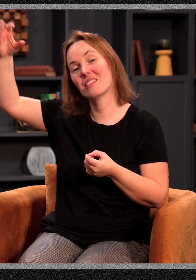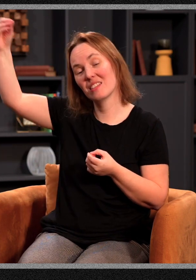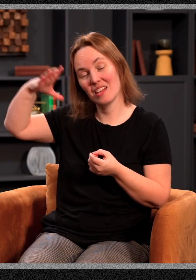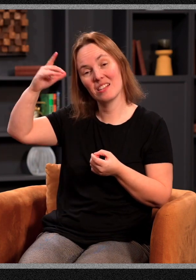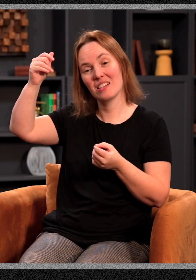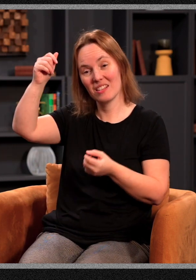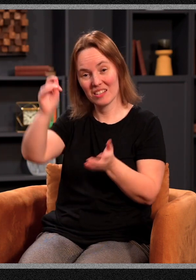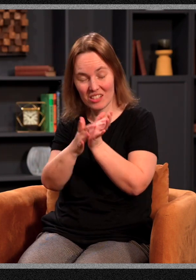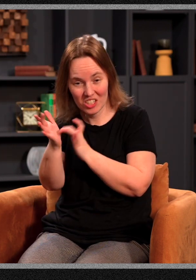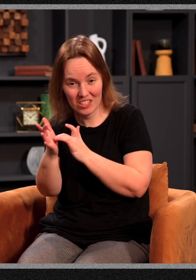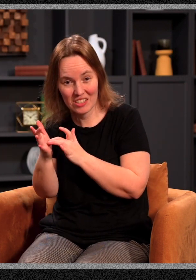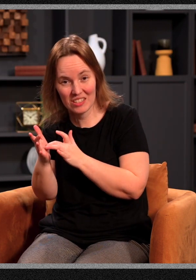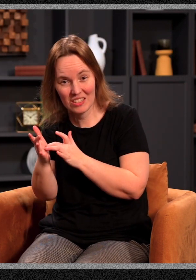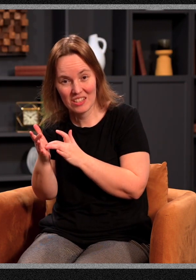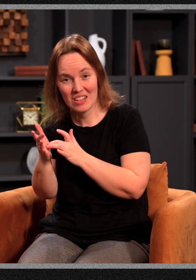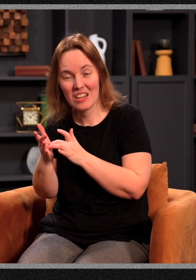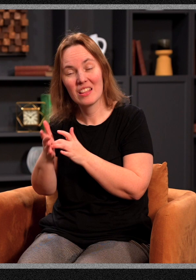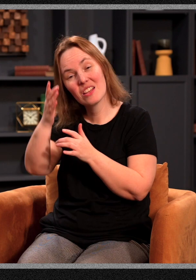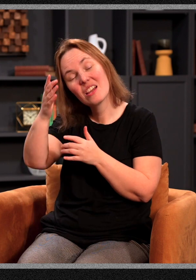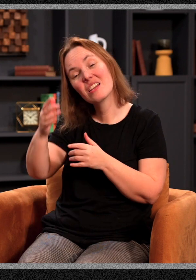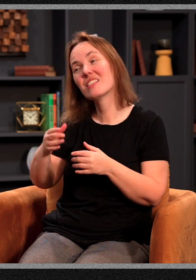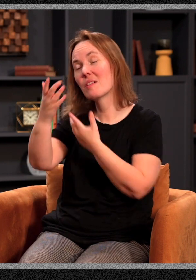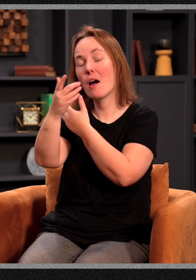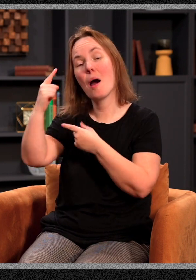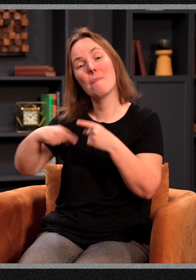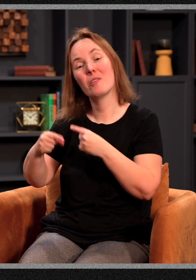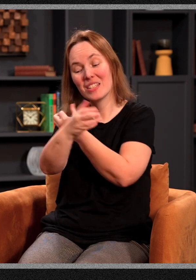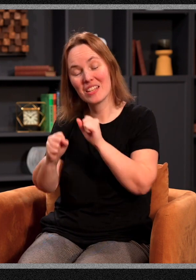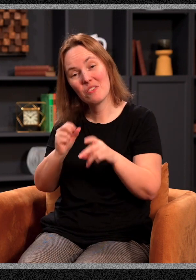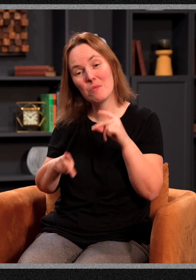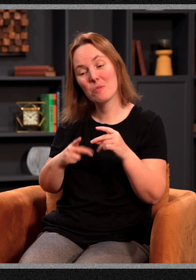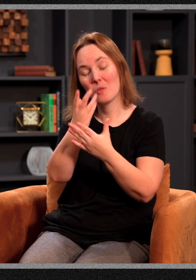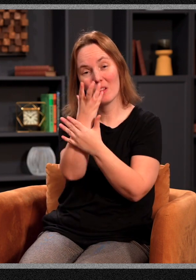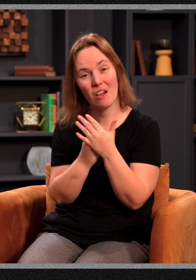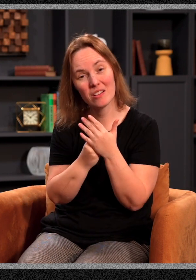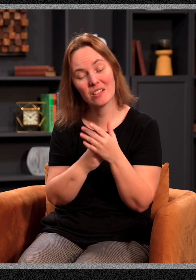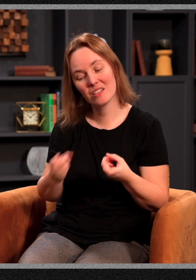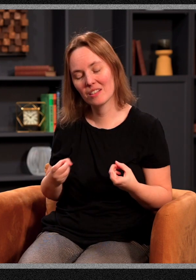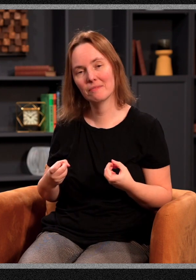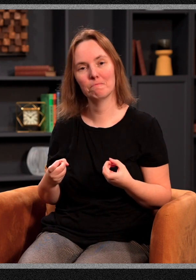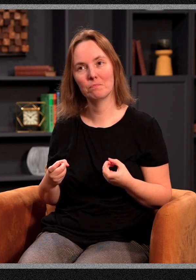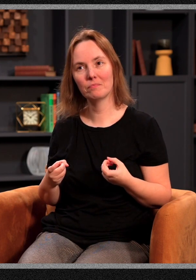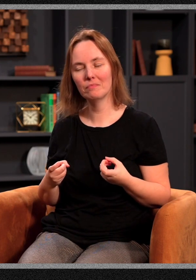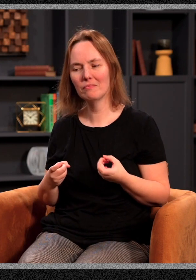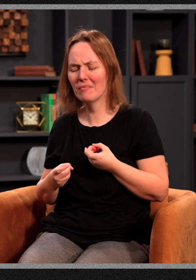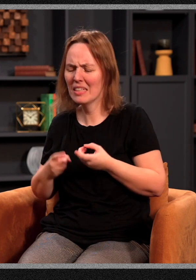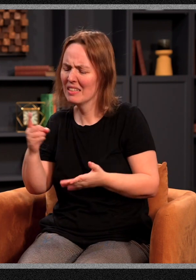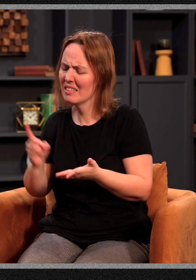the world. God is after saving people who are lost in sin. And sometimes he has to let the world go crazy, he has to let things fall